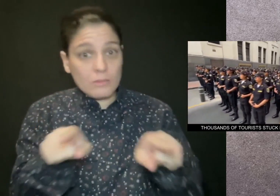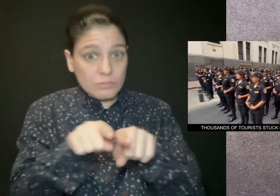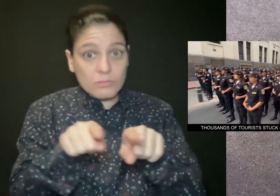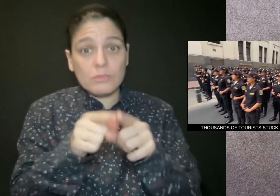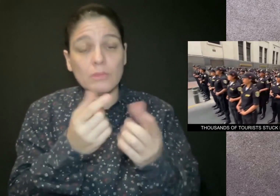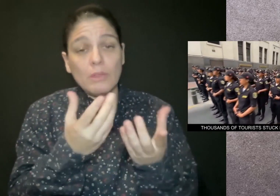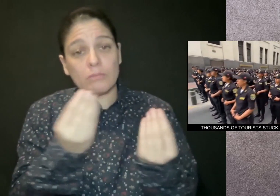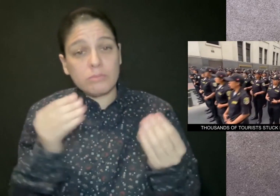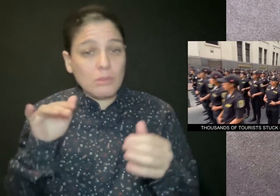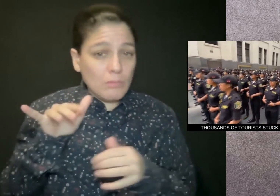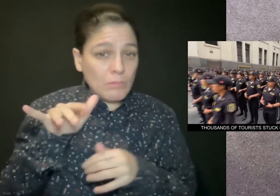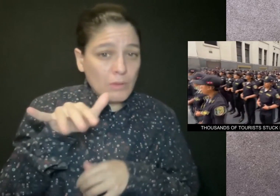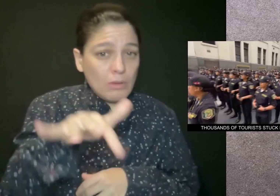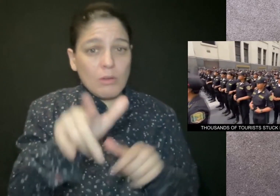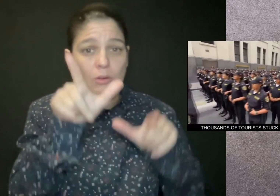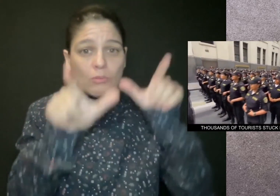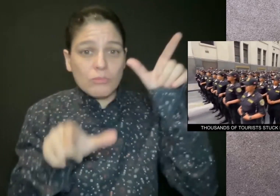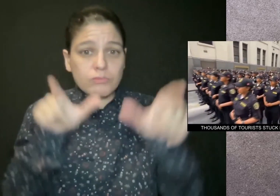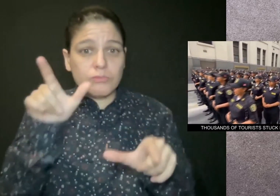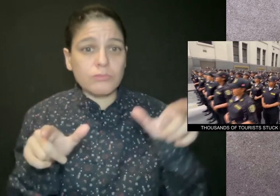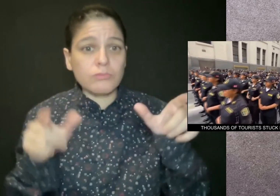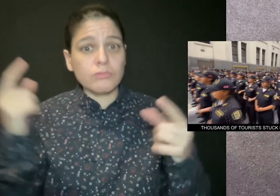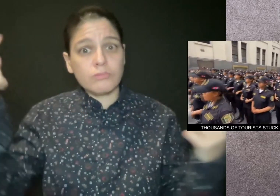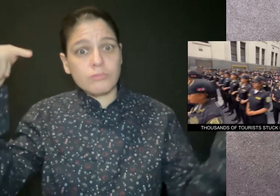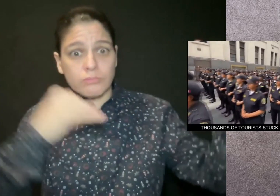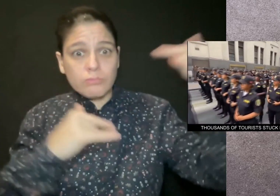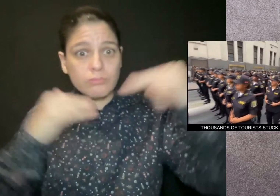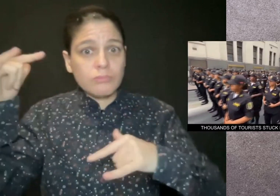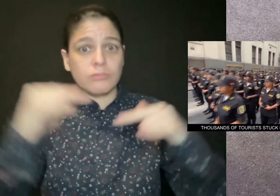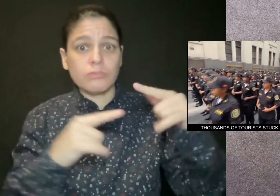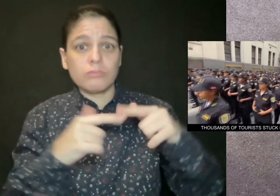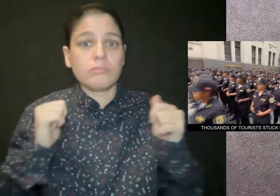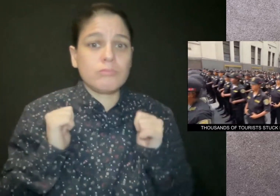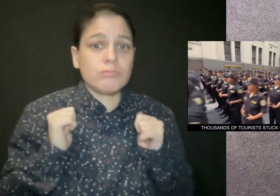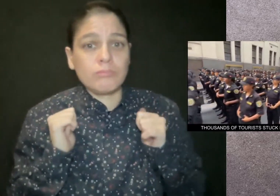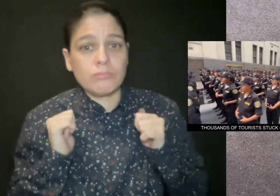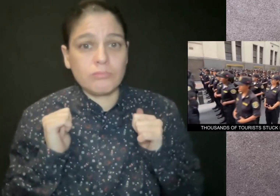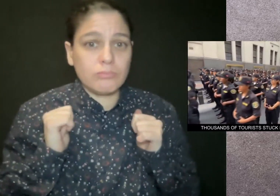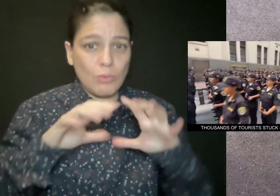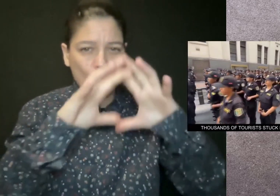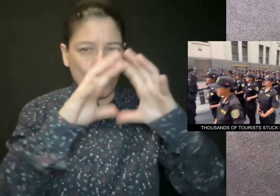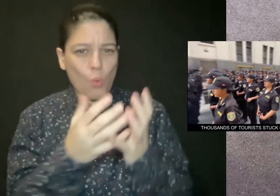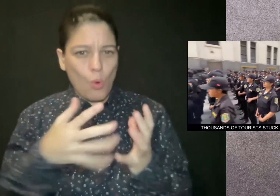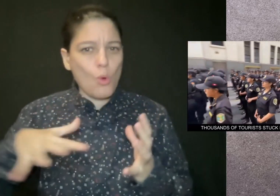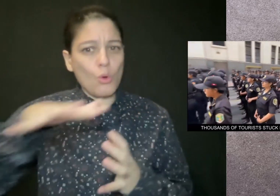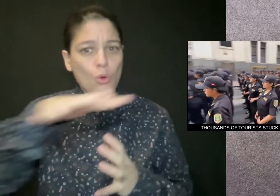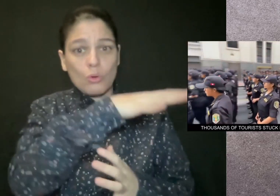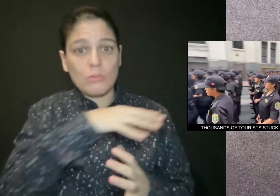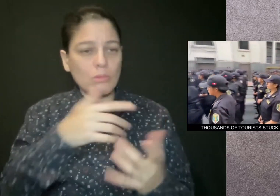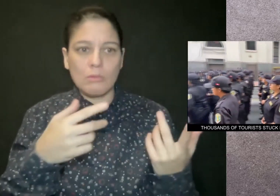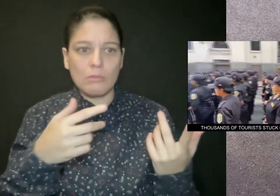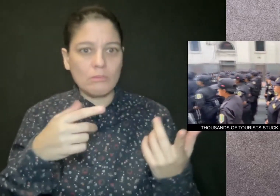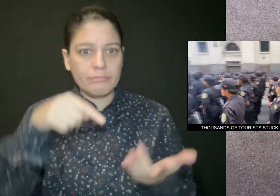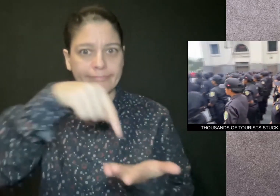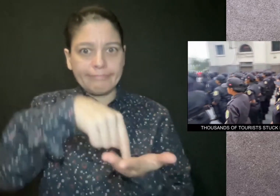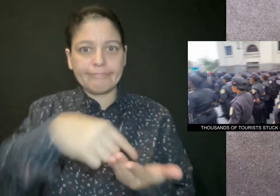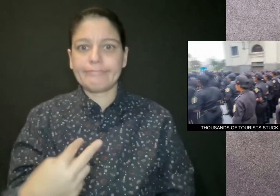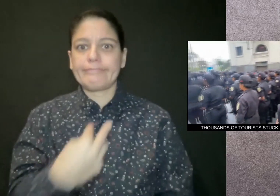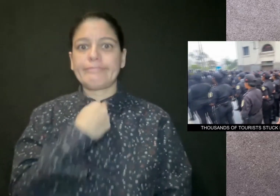But in addition to that, thousands of tourists from around the world are stuck in Machu Picchu because of